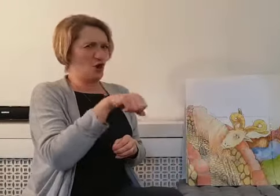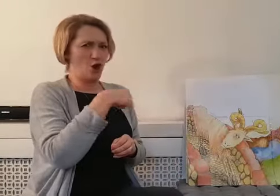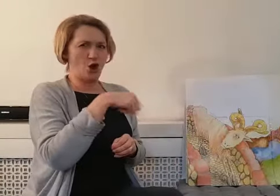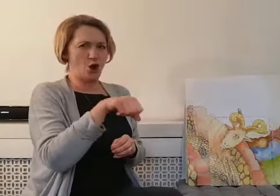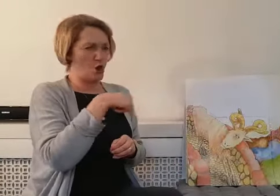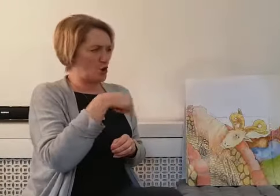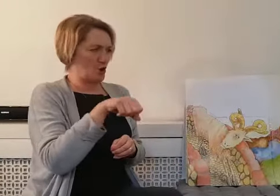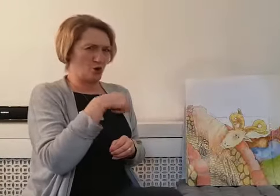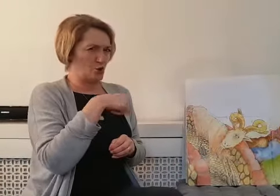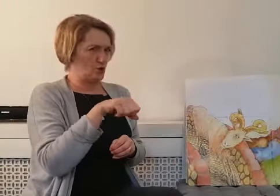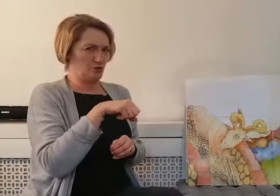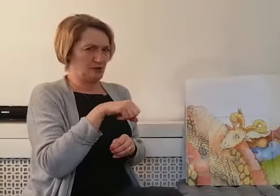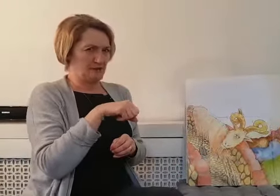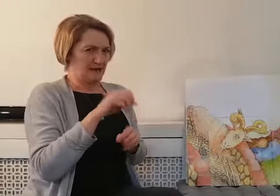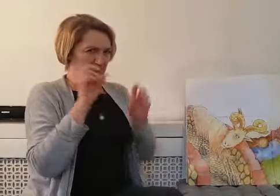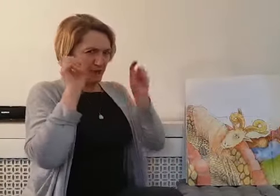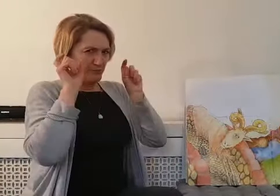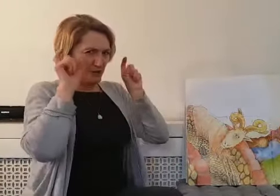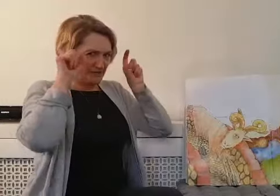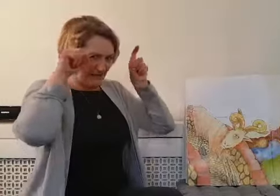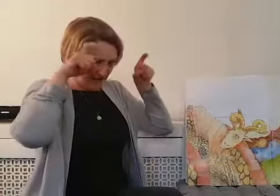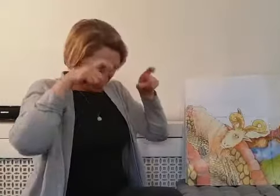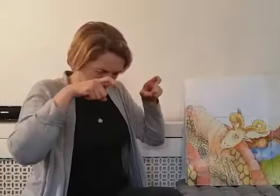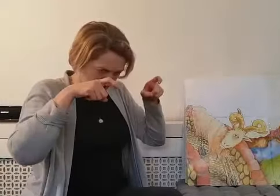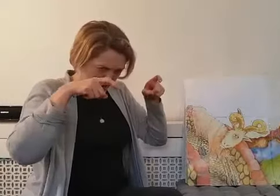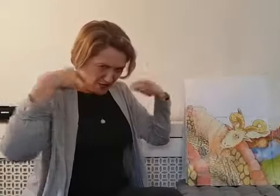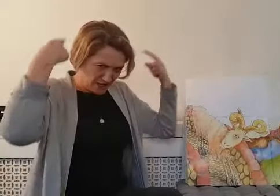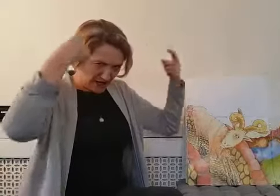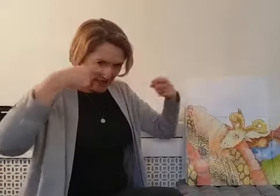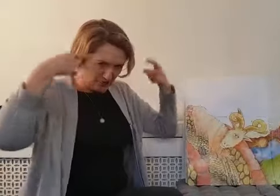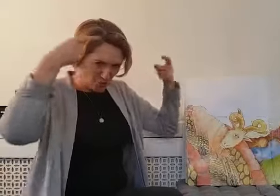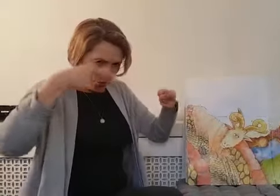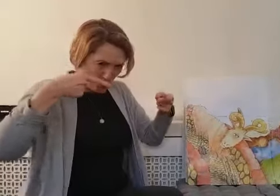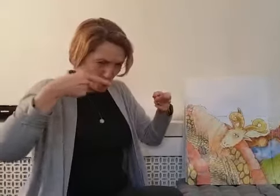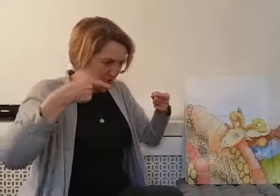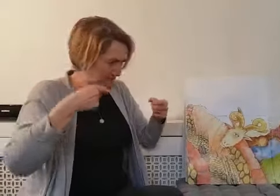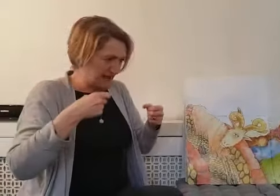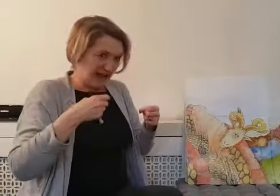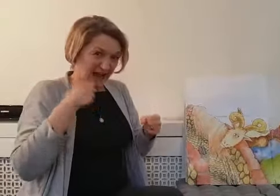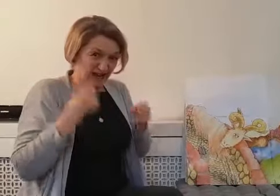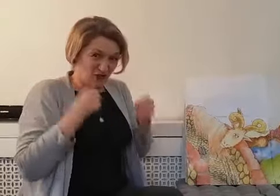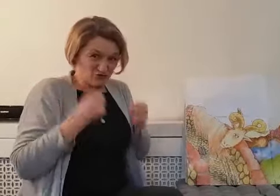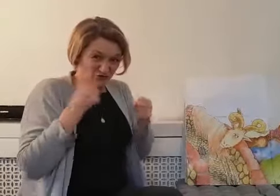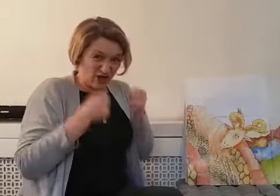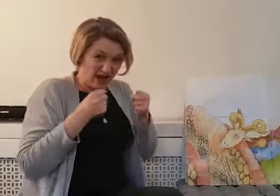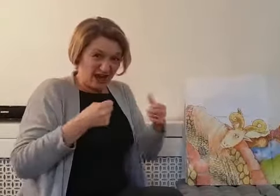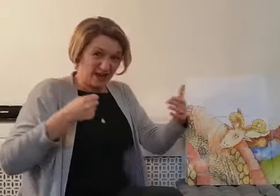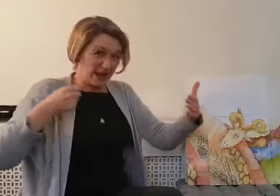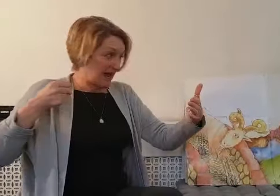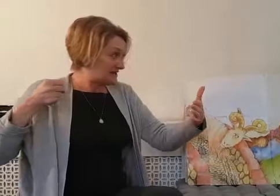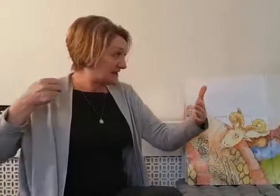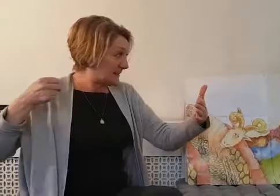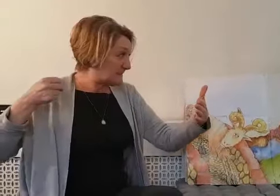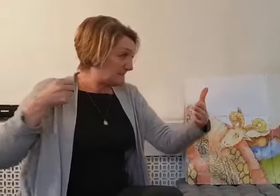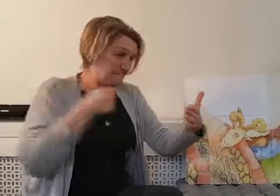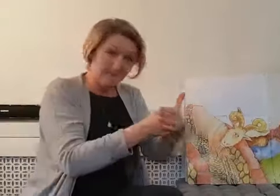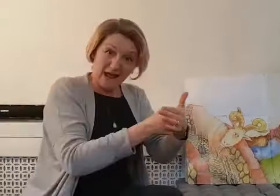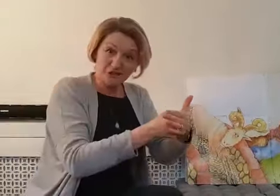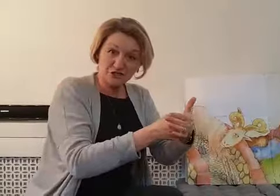No. And he put his head down and his horns and he ran and he bashed